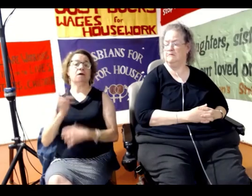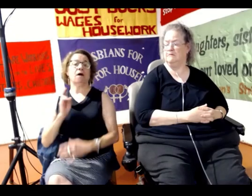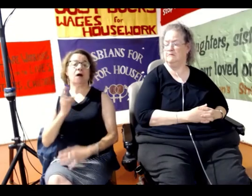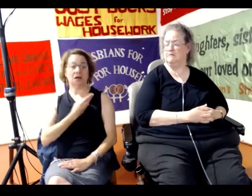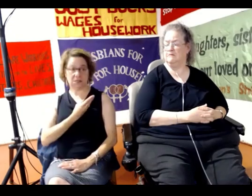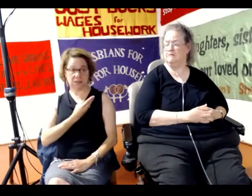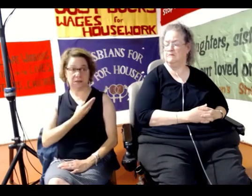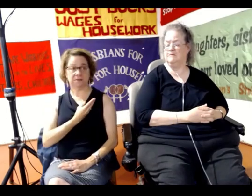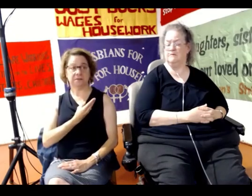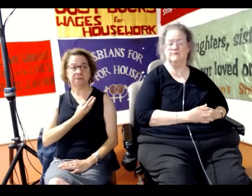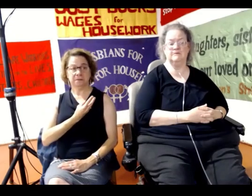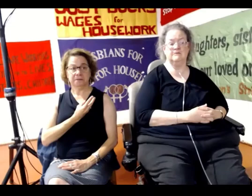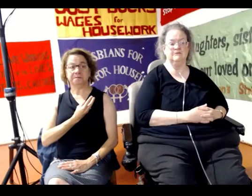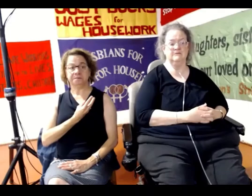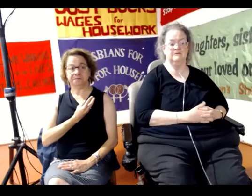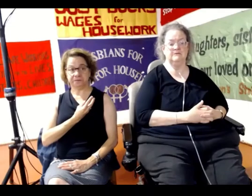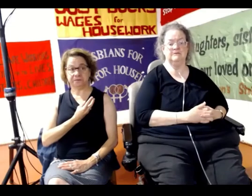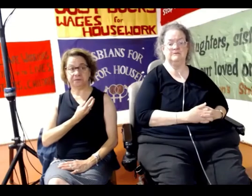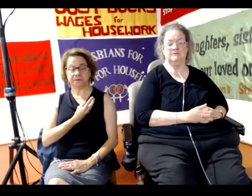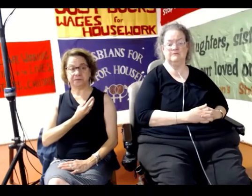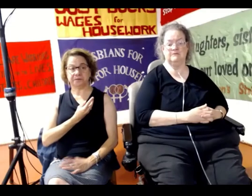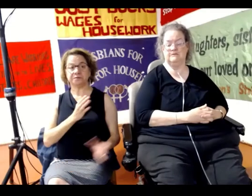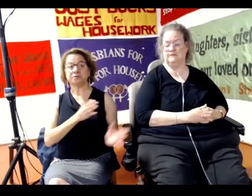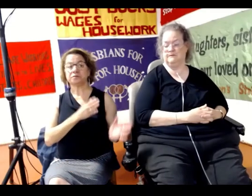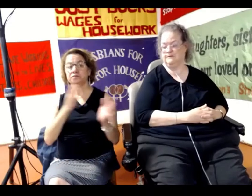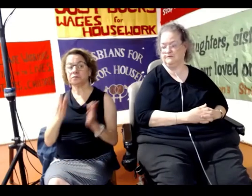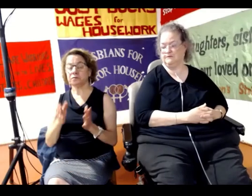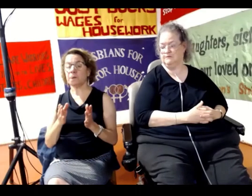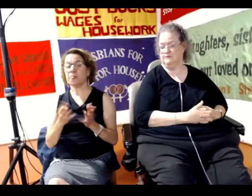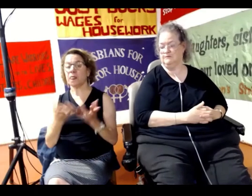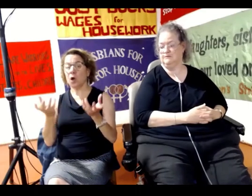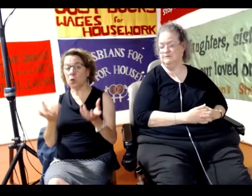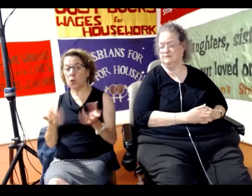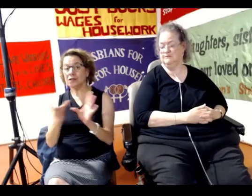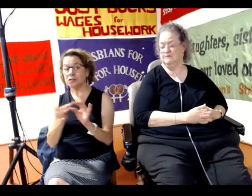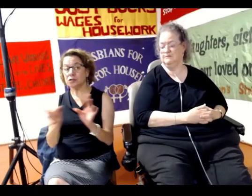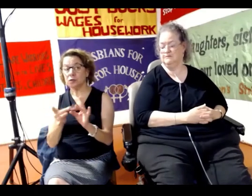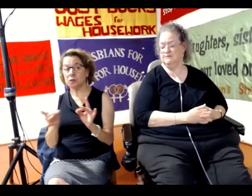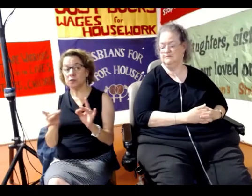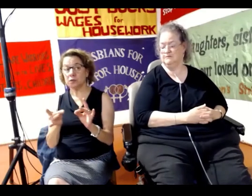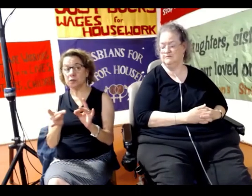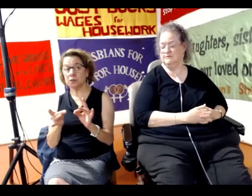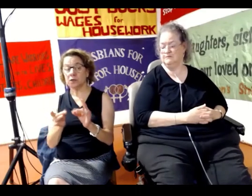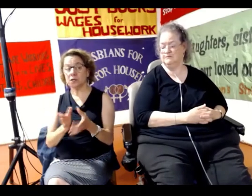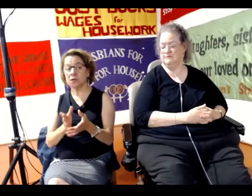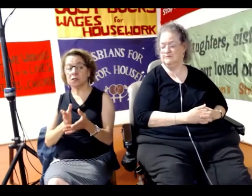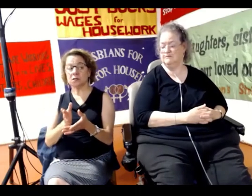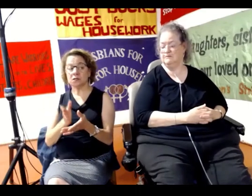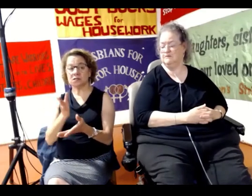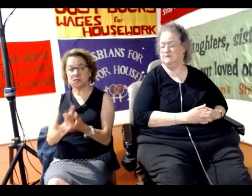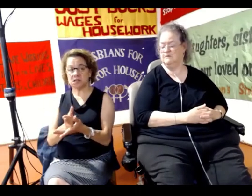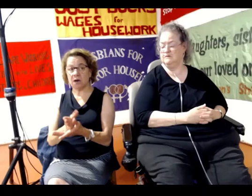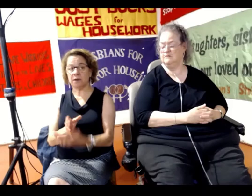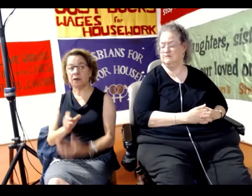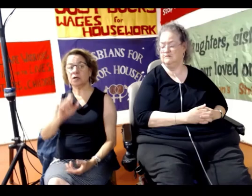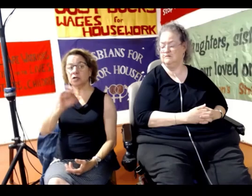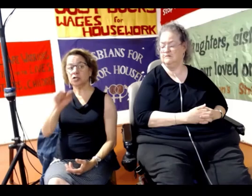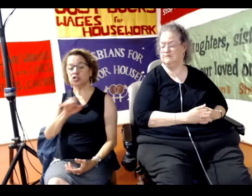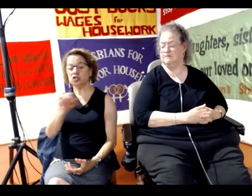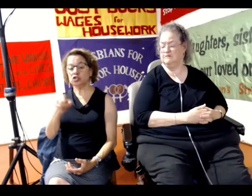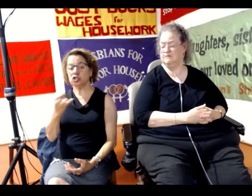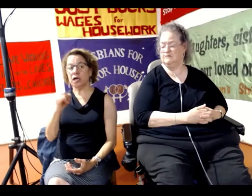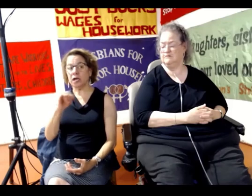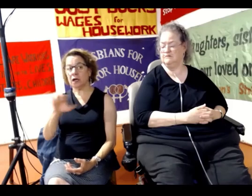Okay. I wanted to mention the Stop the JNF campaign. IJAN was